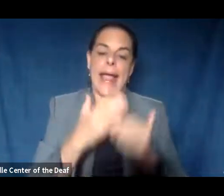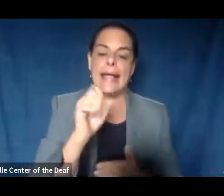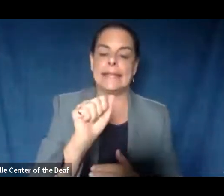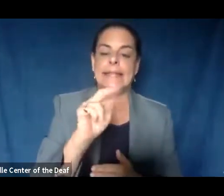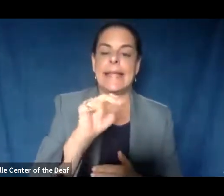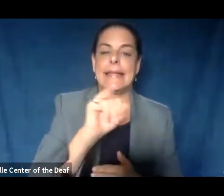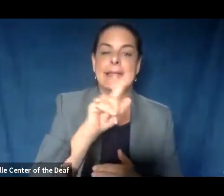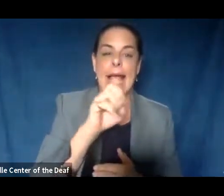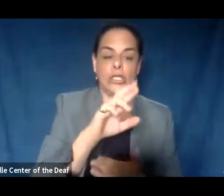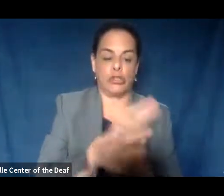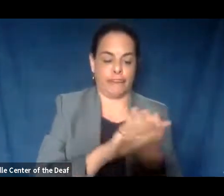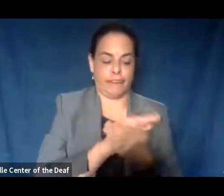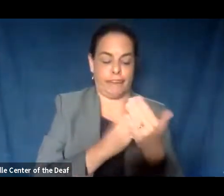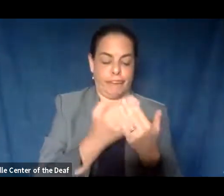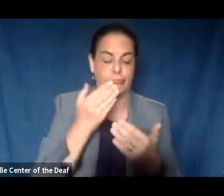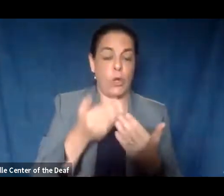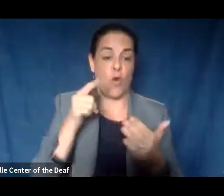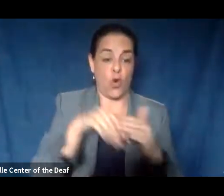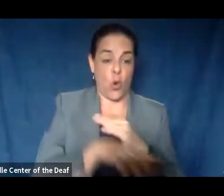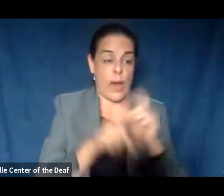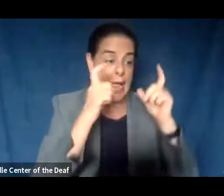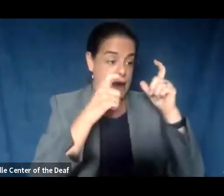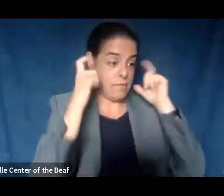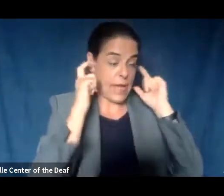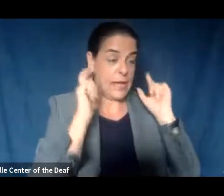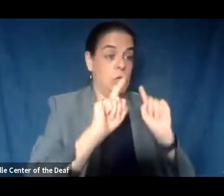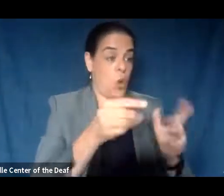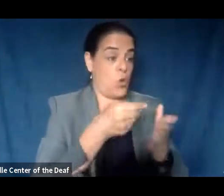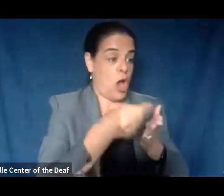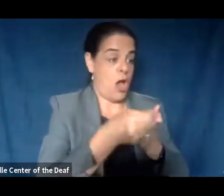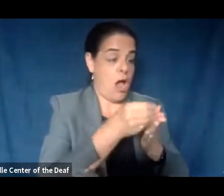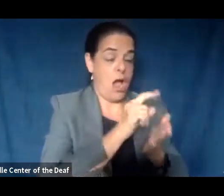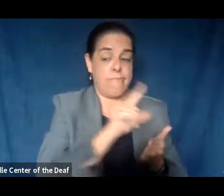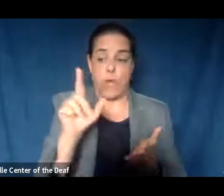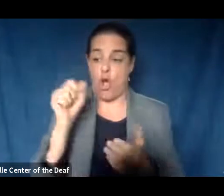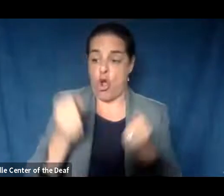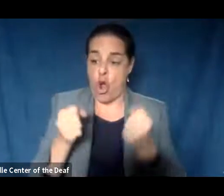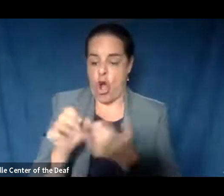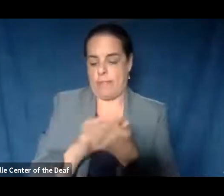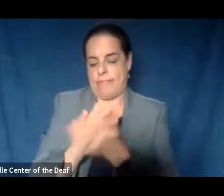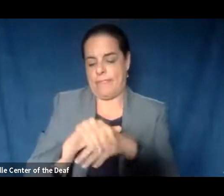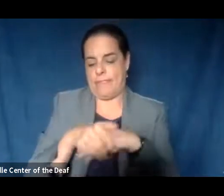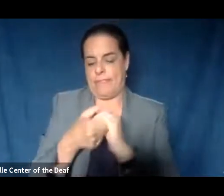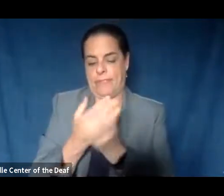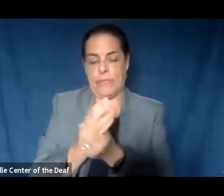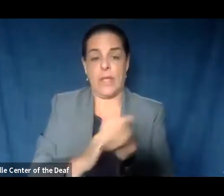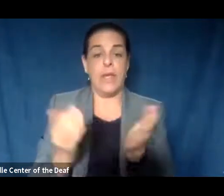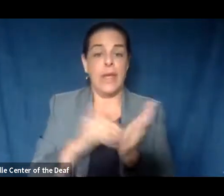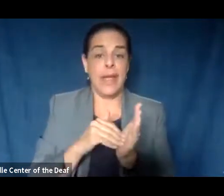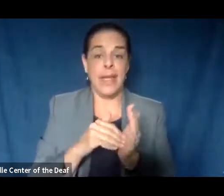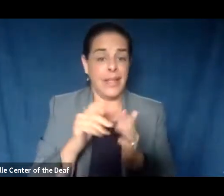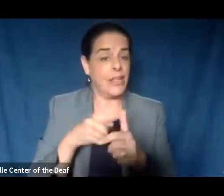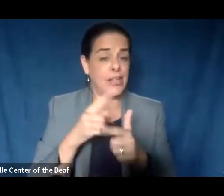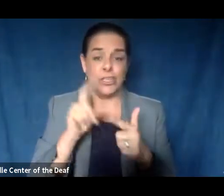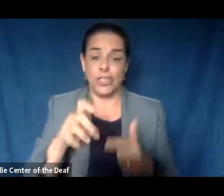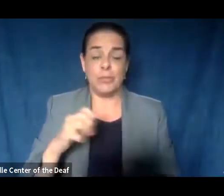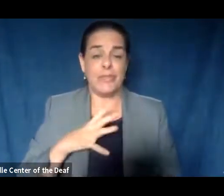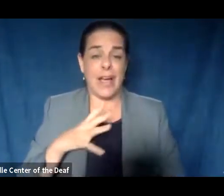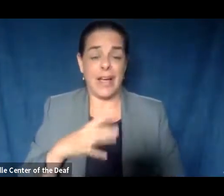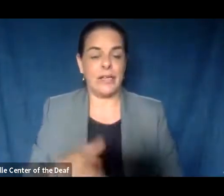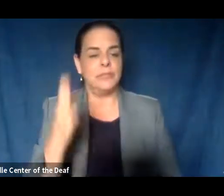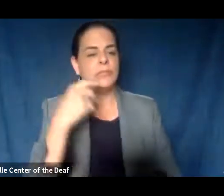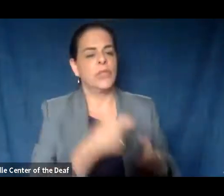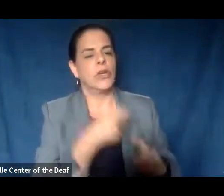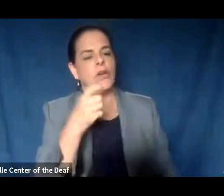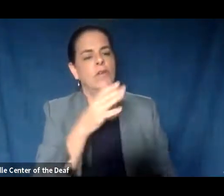go in, put your mask on, do your shopping, go back out to your car, hand sanitize again, and you should be good. From Brian